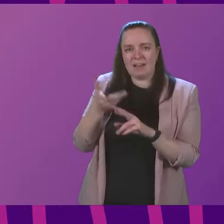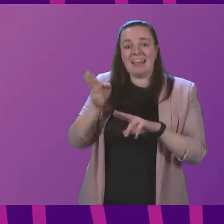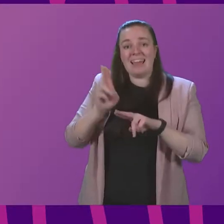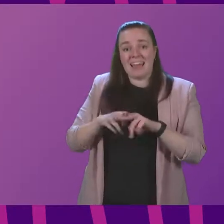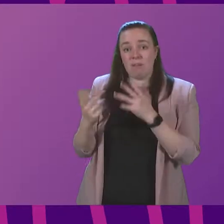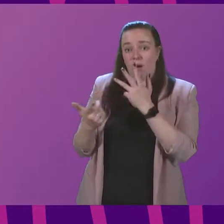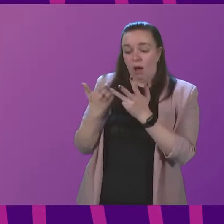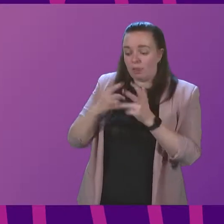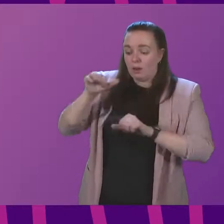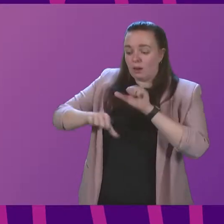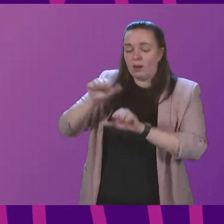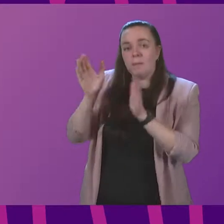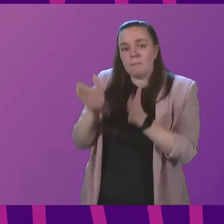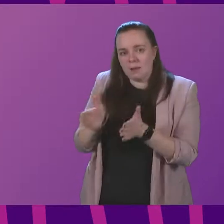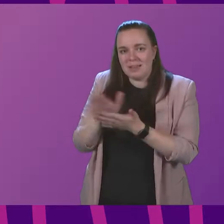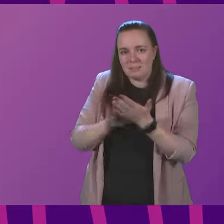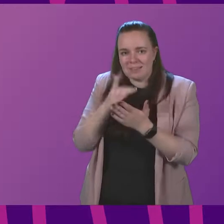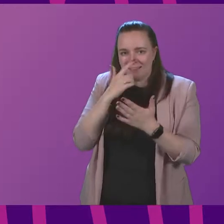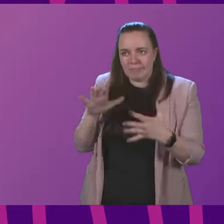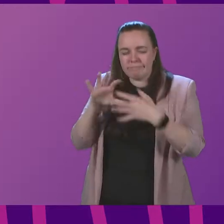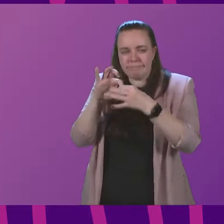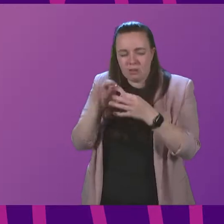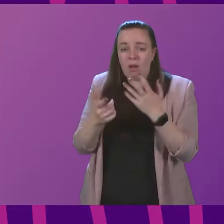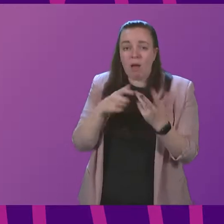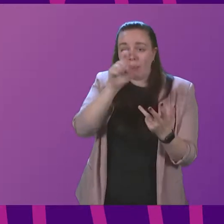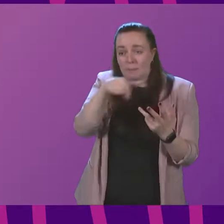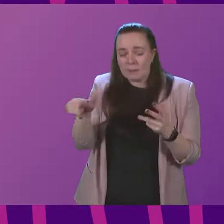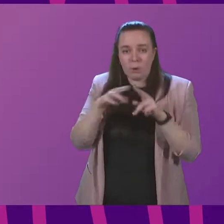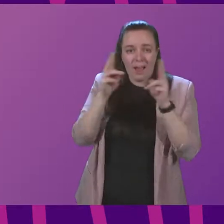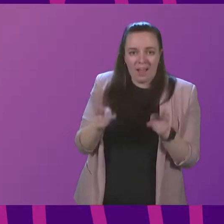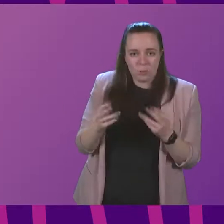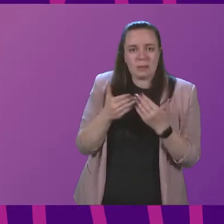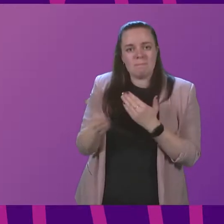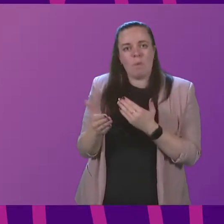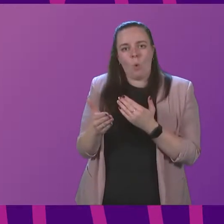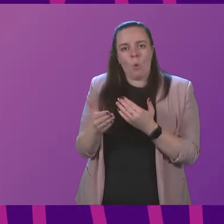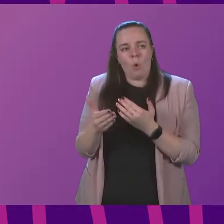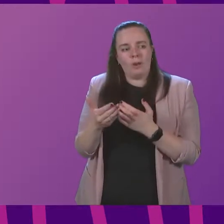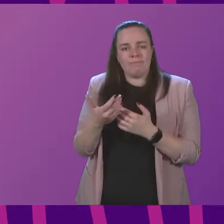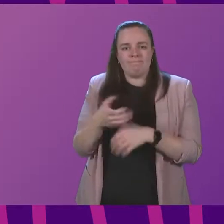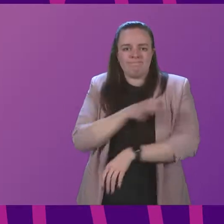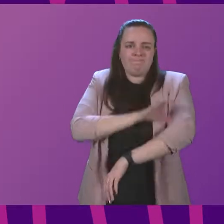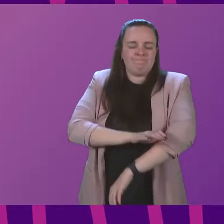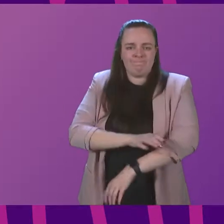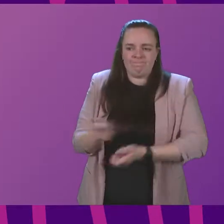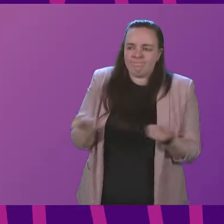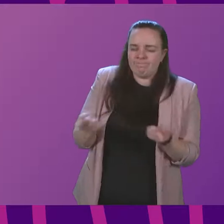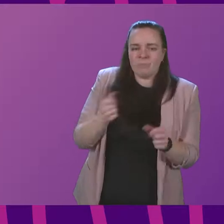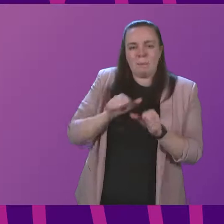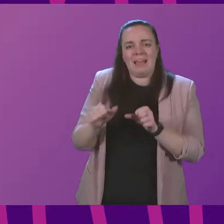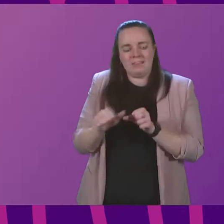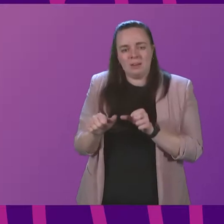there are other steps we need to take to make networks and individuals and households more resilient as a consequence. So those